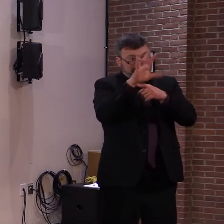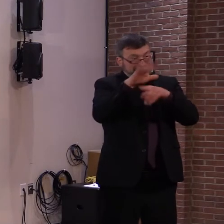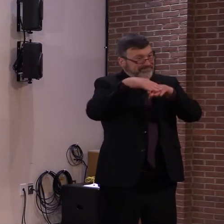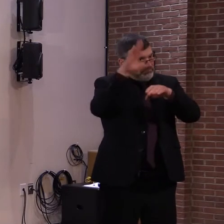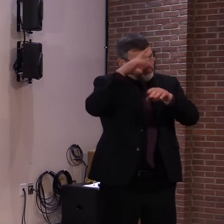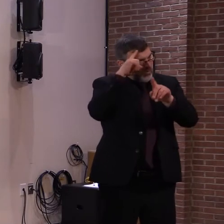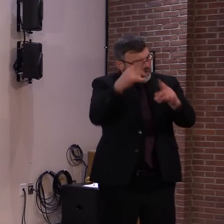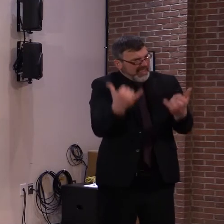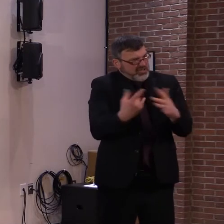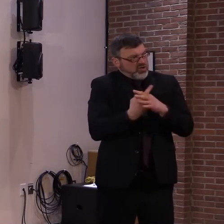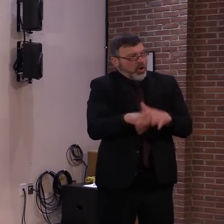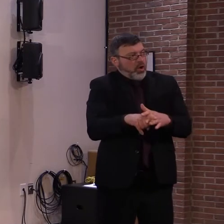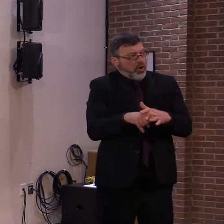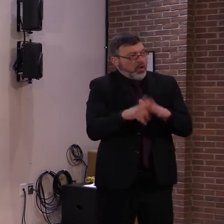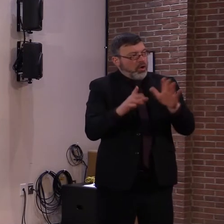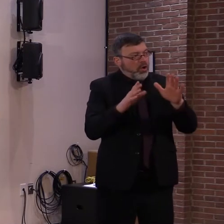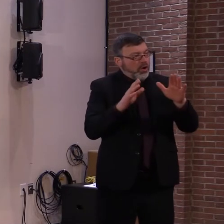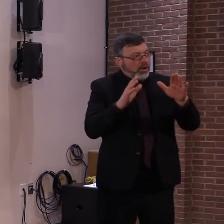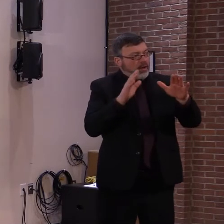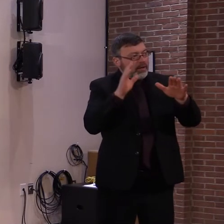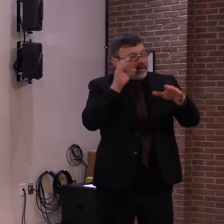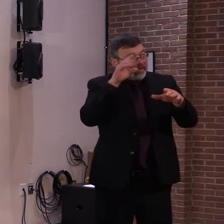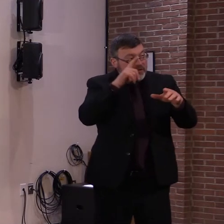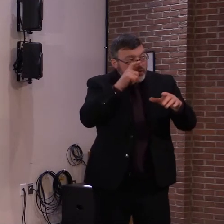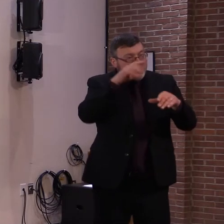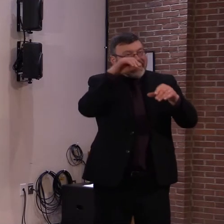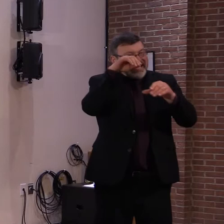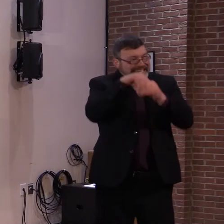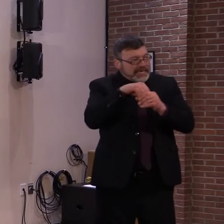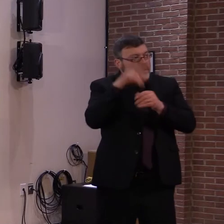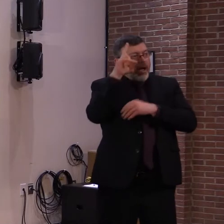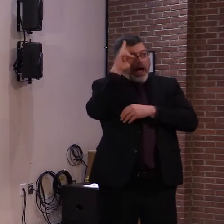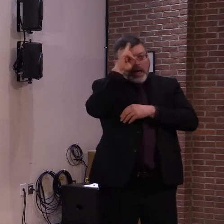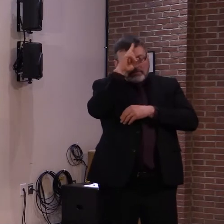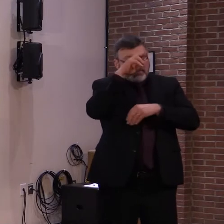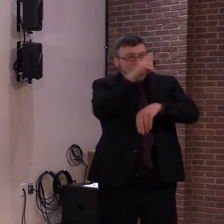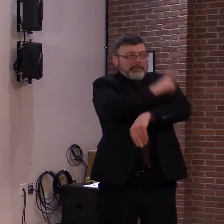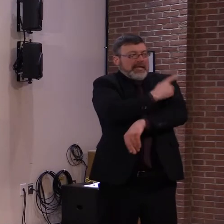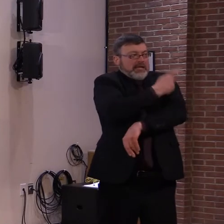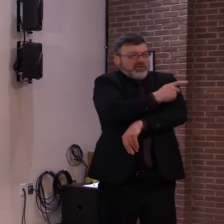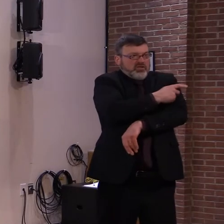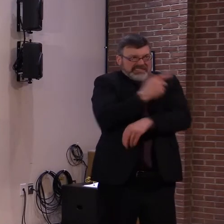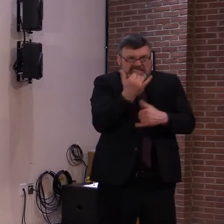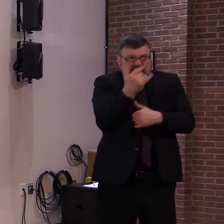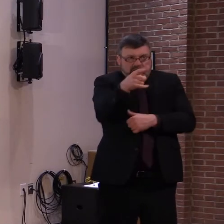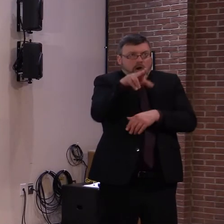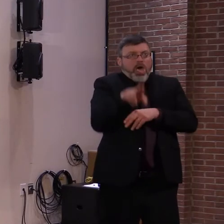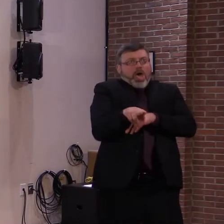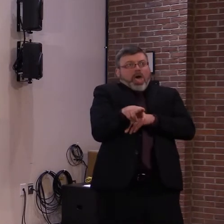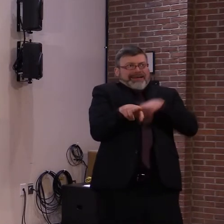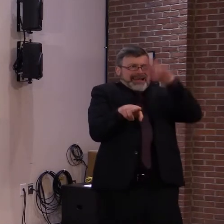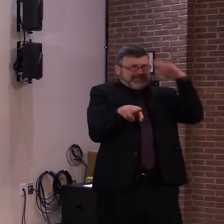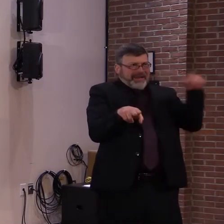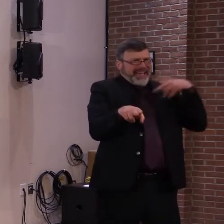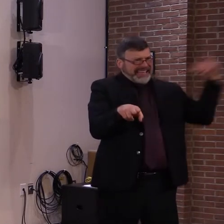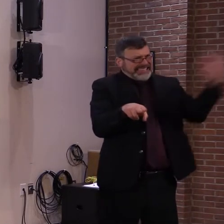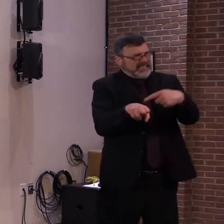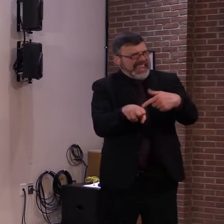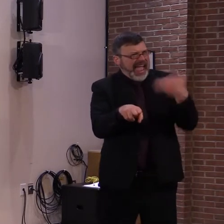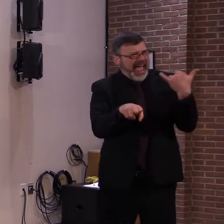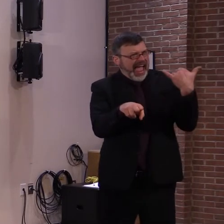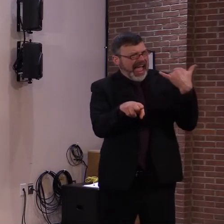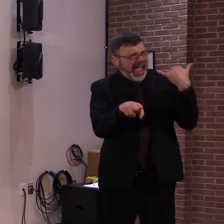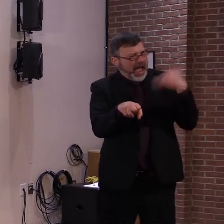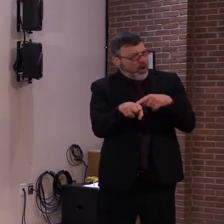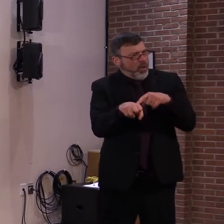in a hospital inpatient unit. That means in the hospital and are able to return